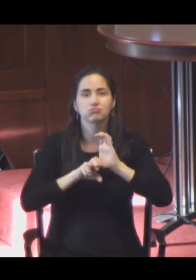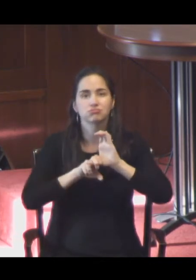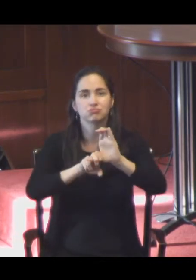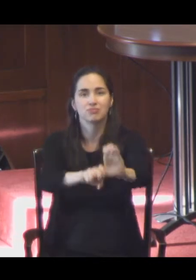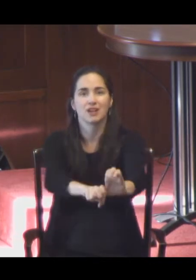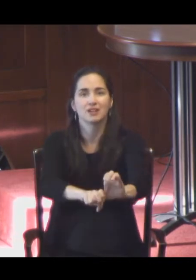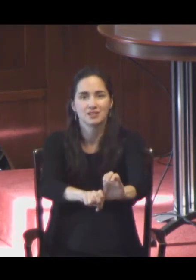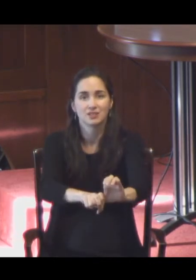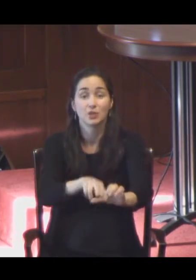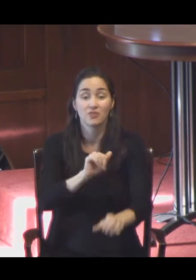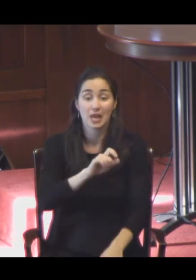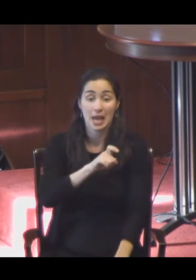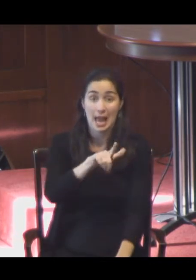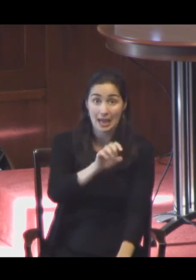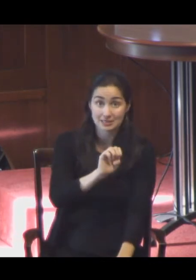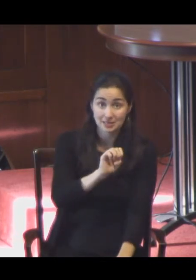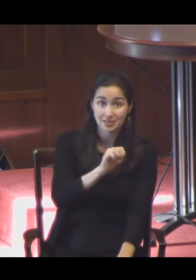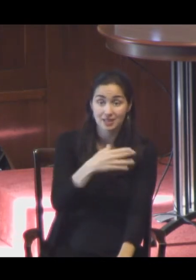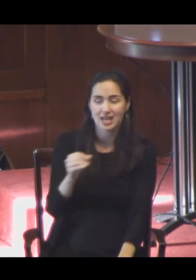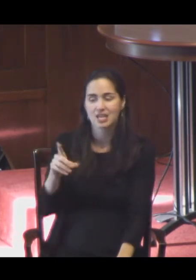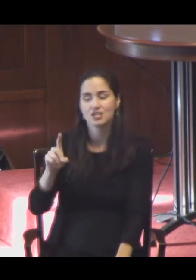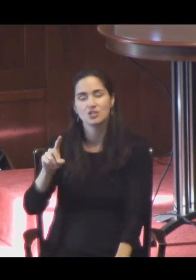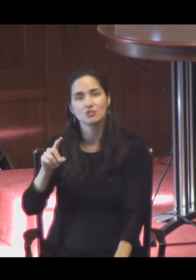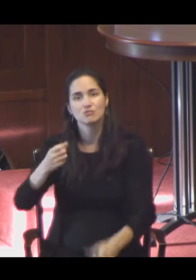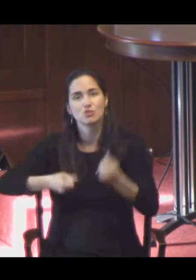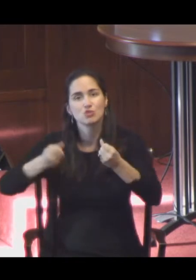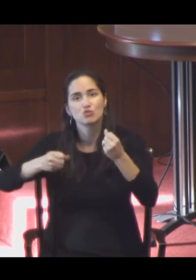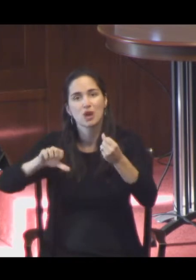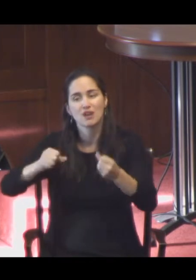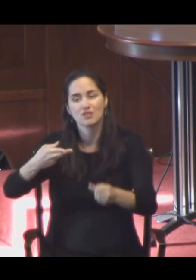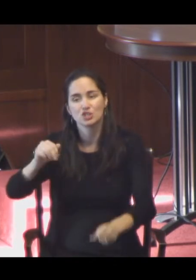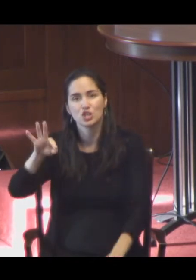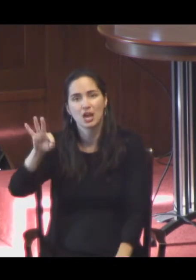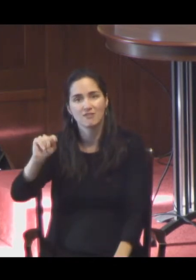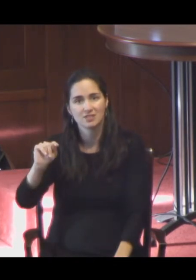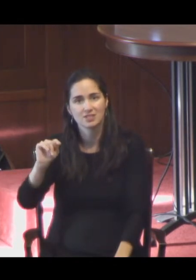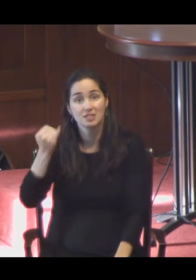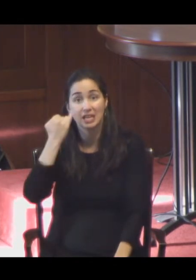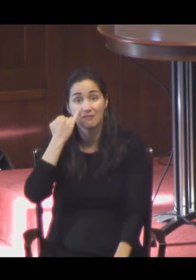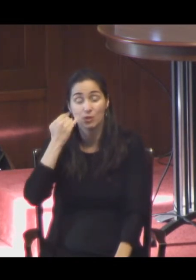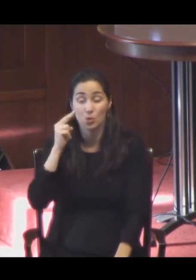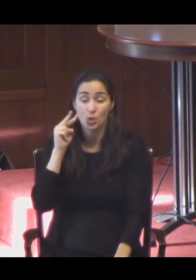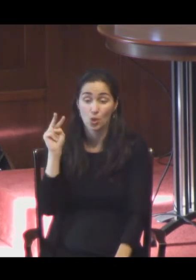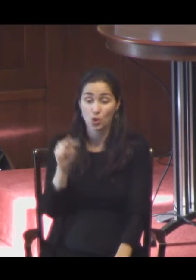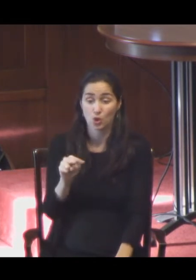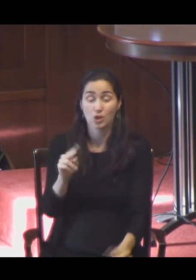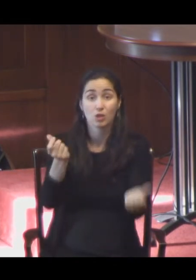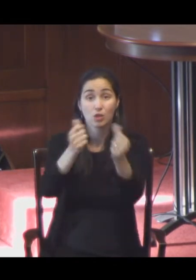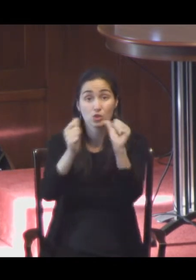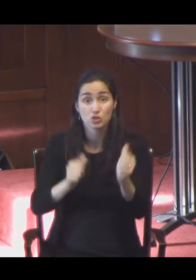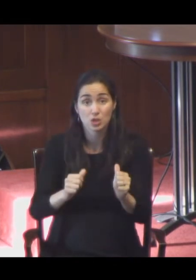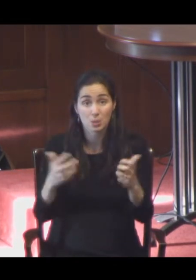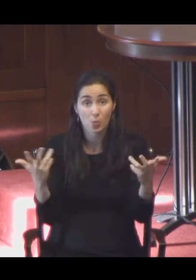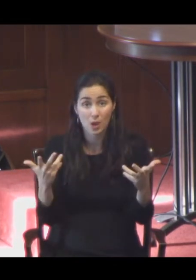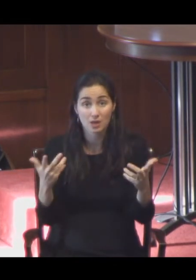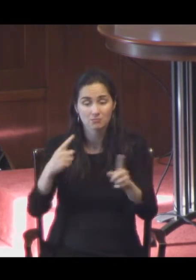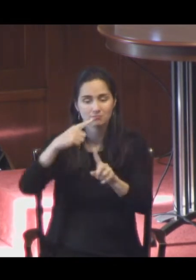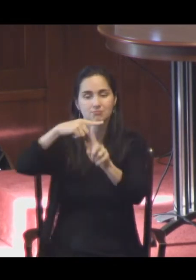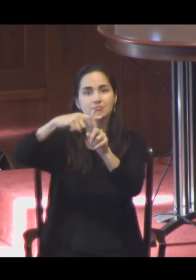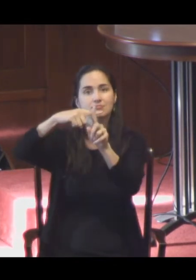shaft. It's actually, if you turn it up right, right side up, it's the shape of a cross. Garlic and sapphire in the mud clot the bedded